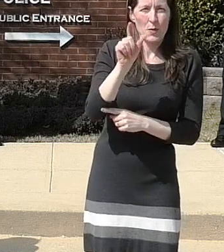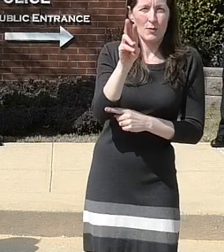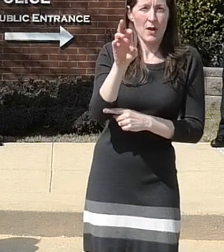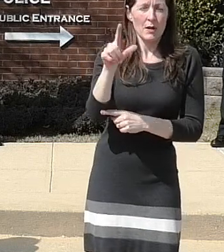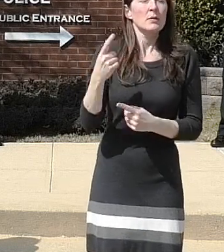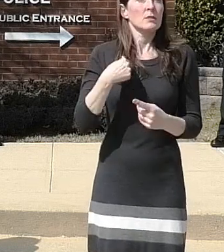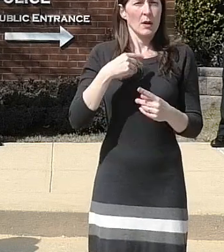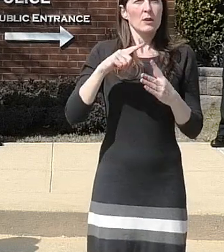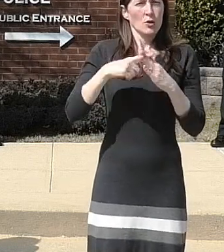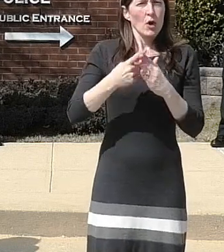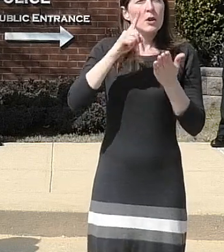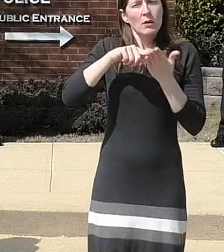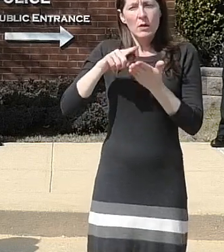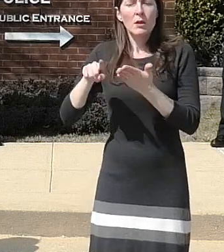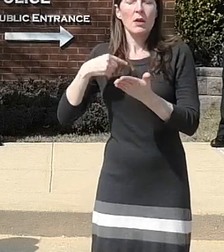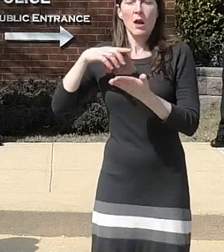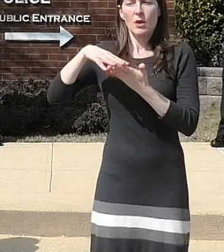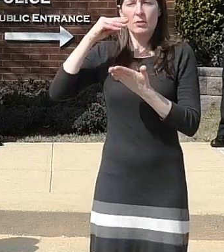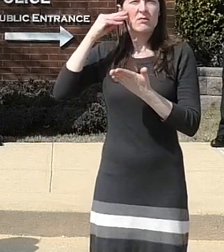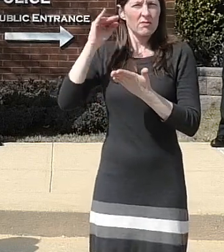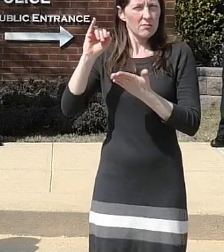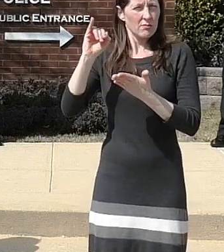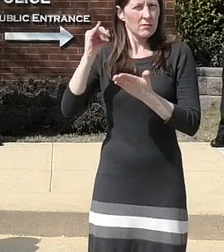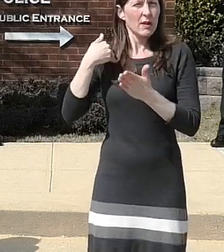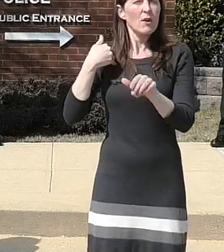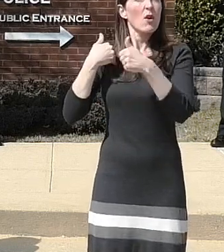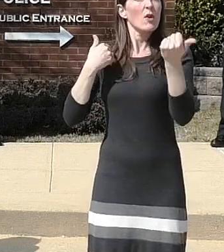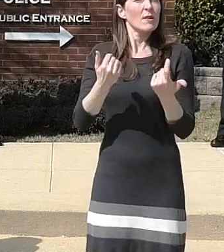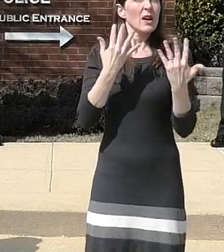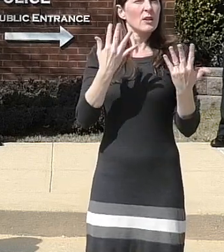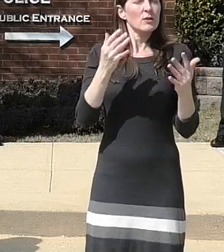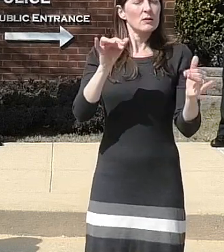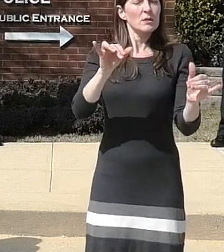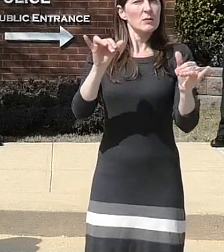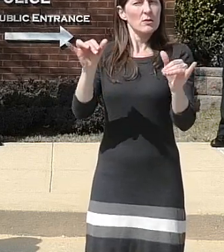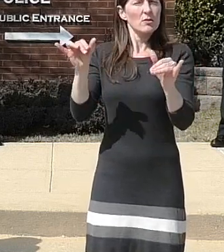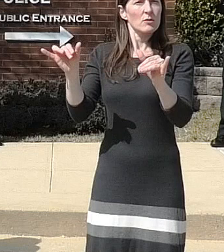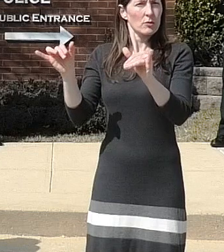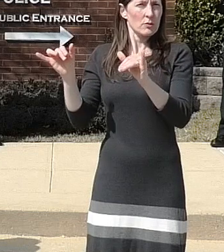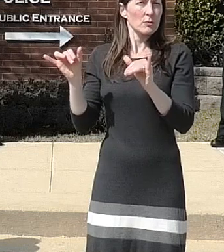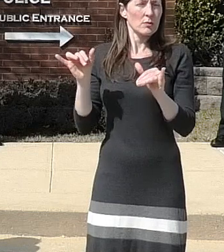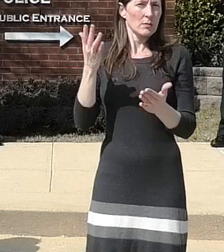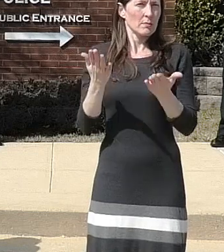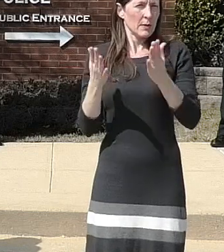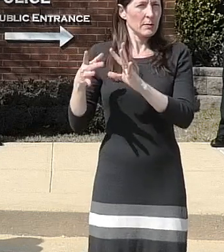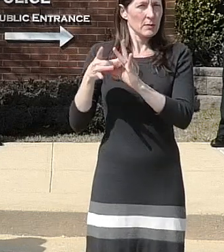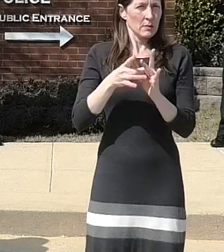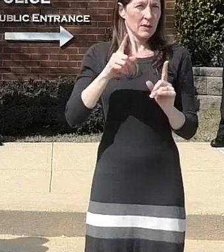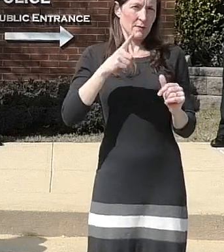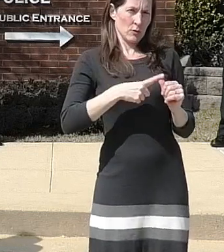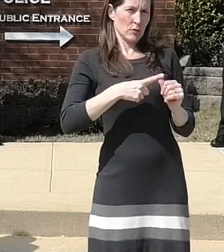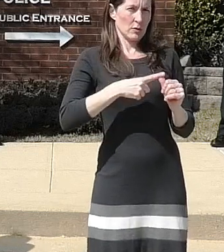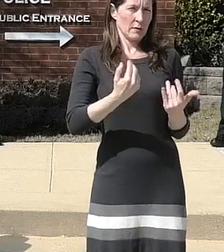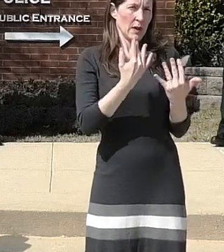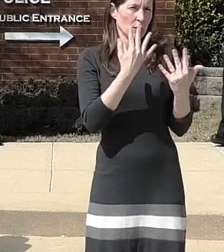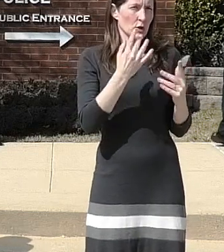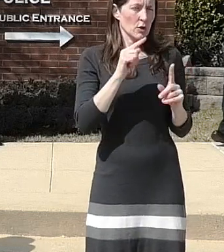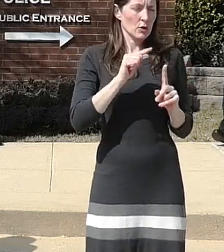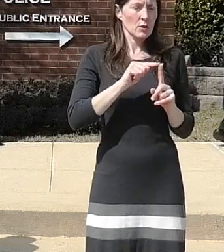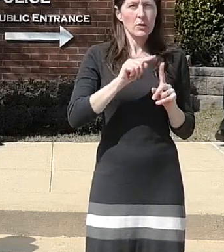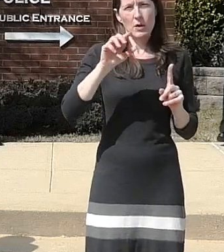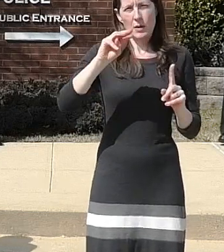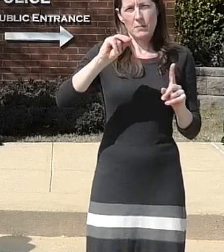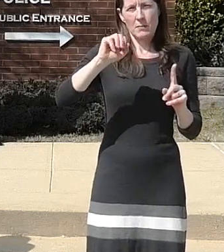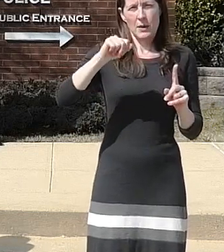that there were other fires that seemed like they may be related to this first fire i began to investigate on maple